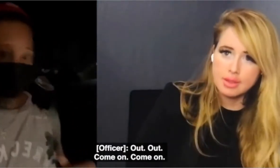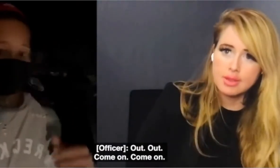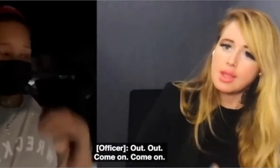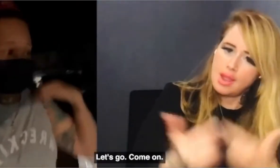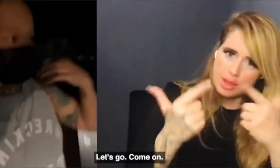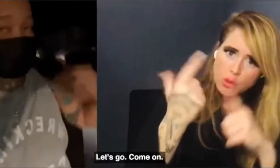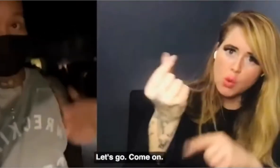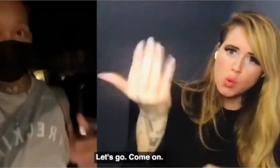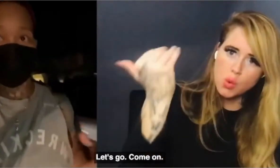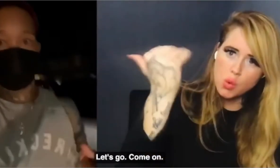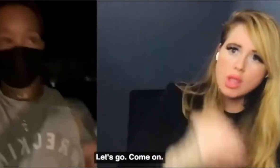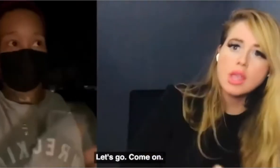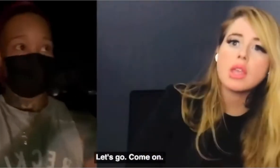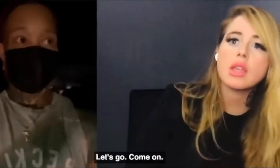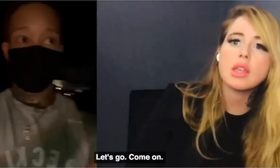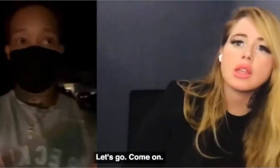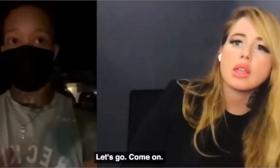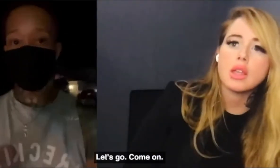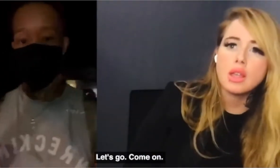Let's go!